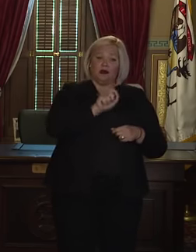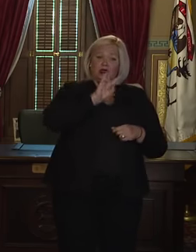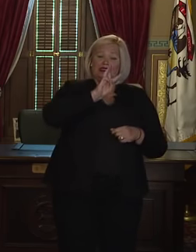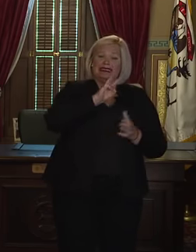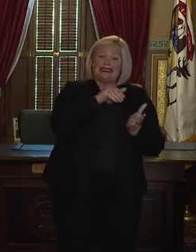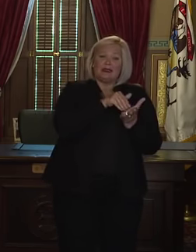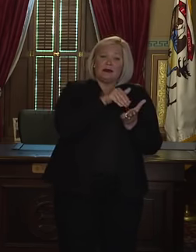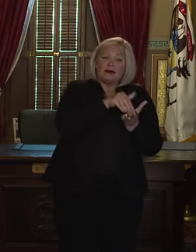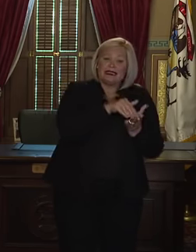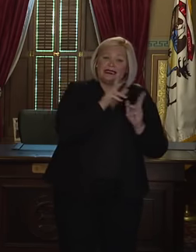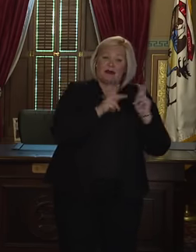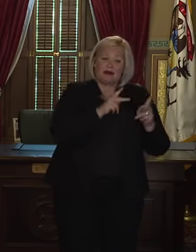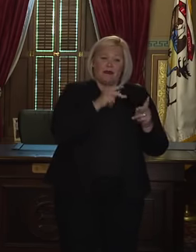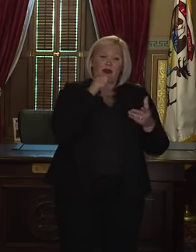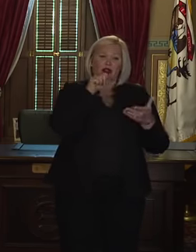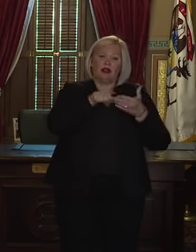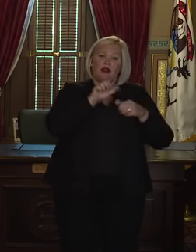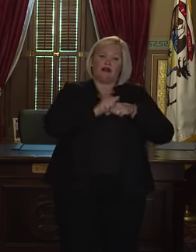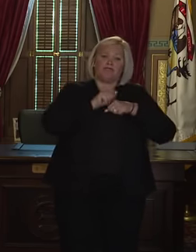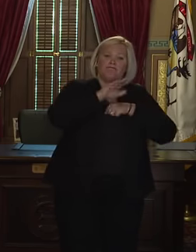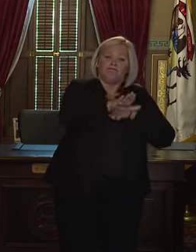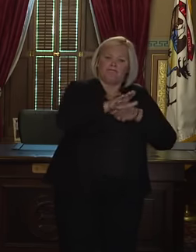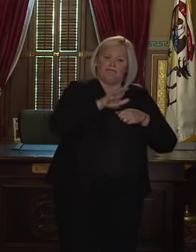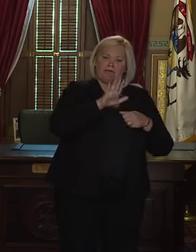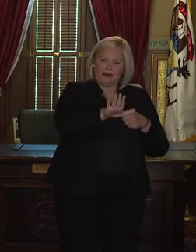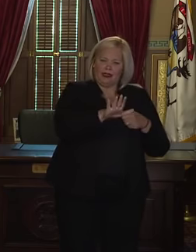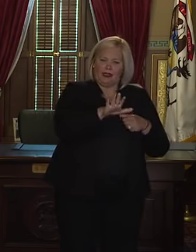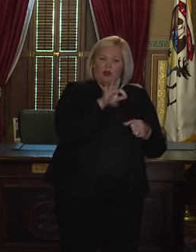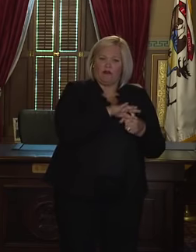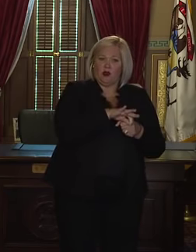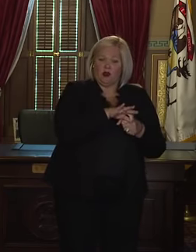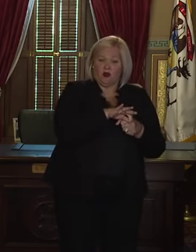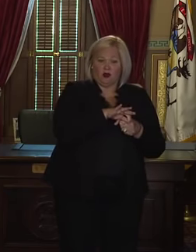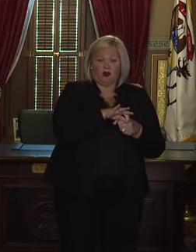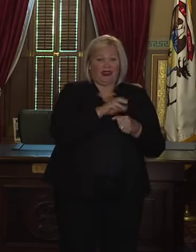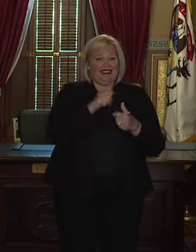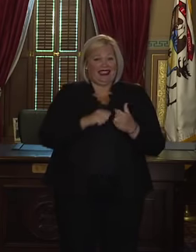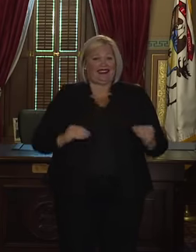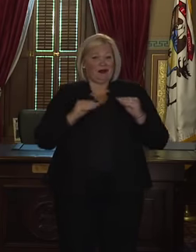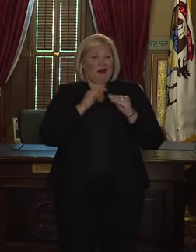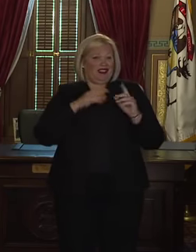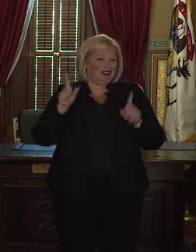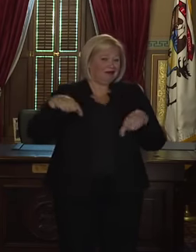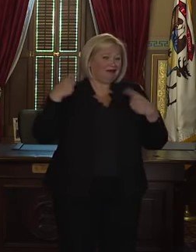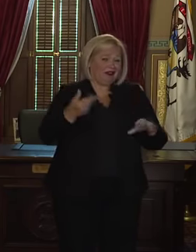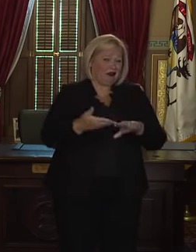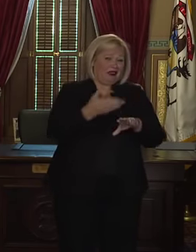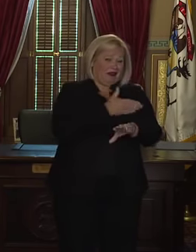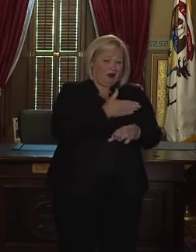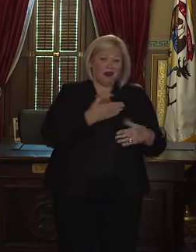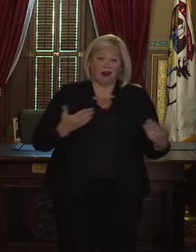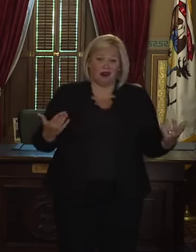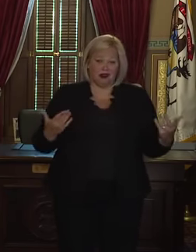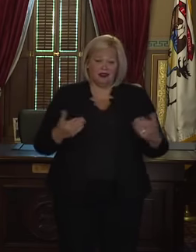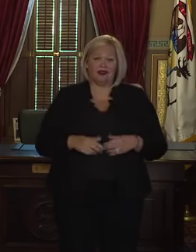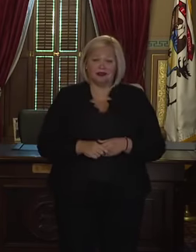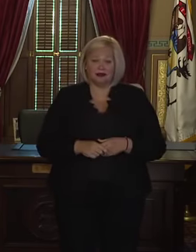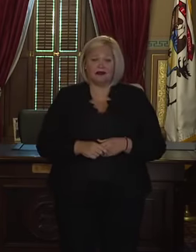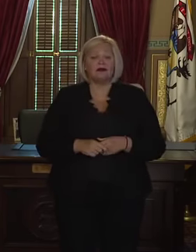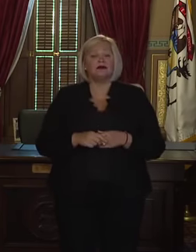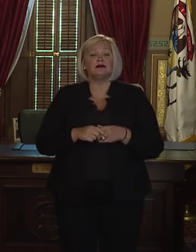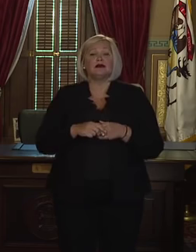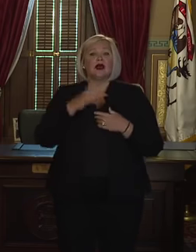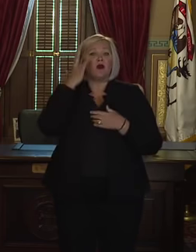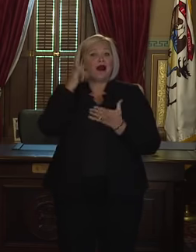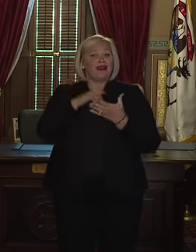voting by absentee and it shattered the previous record for total absentee ballots cast. This was